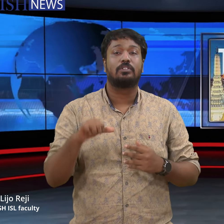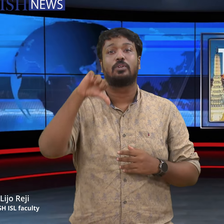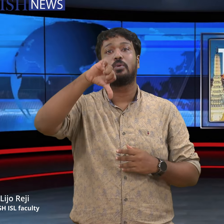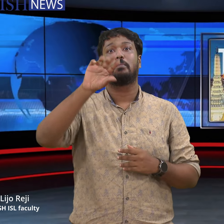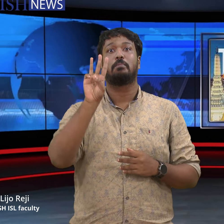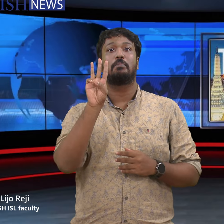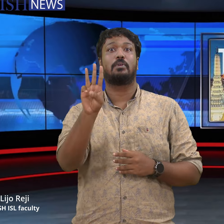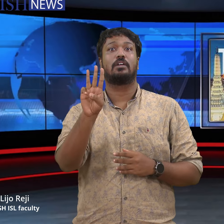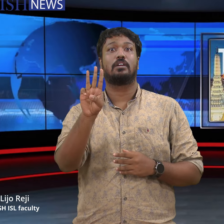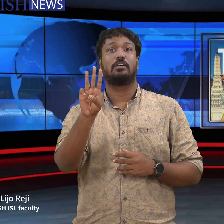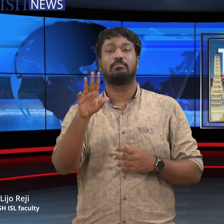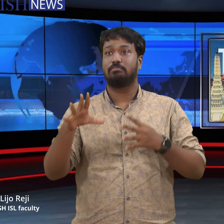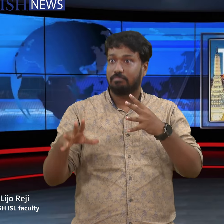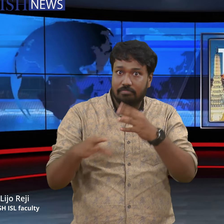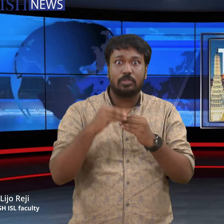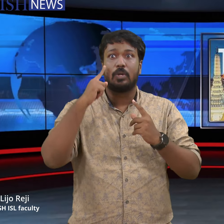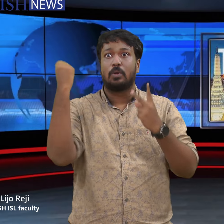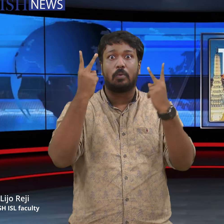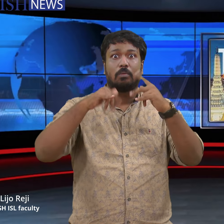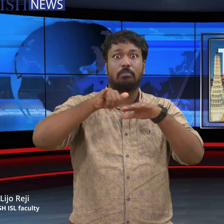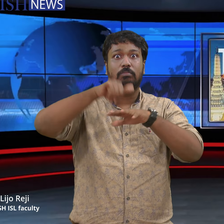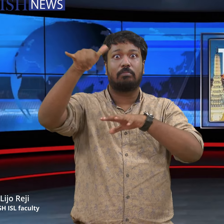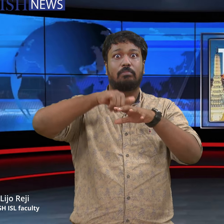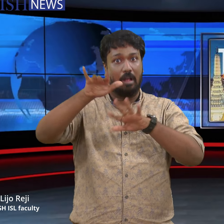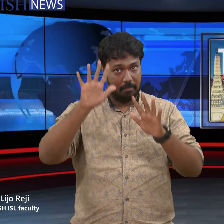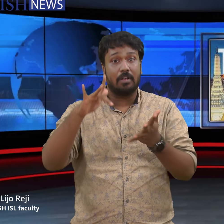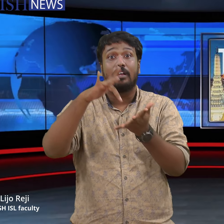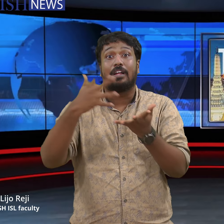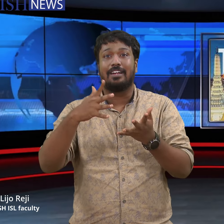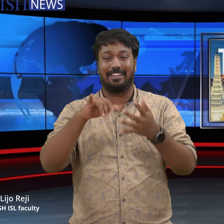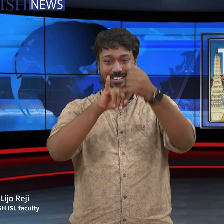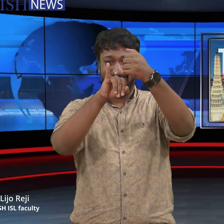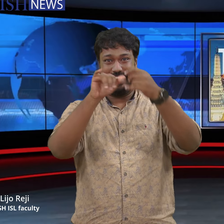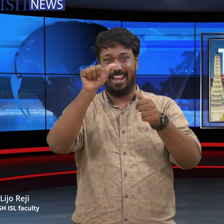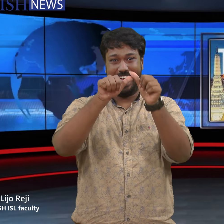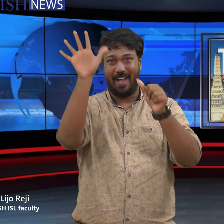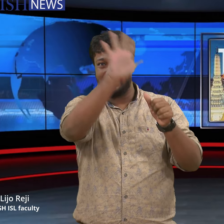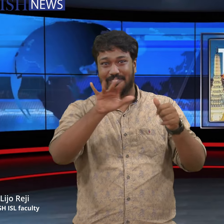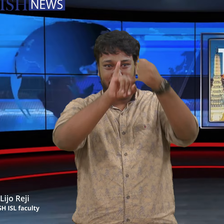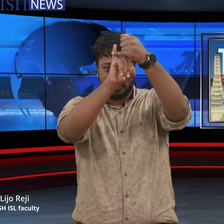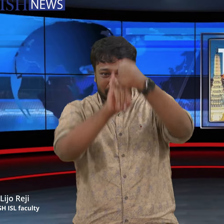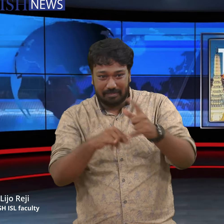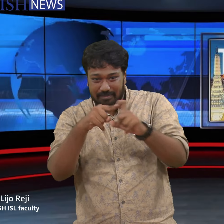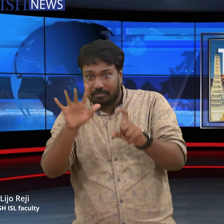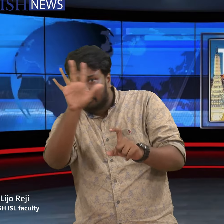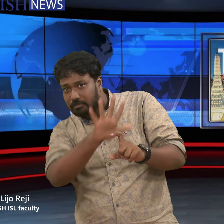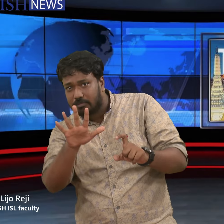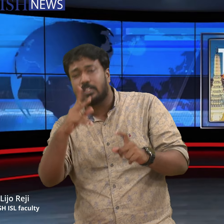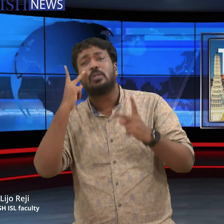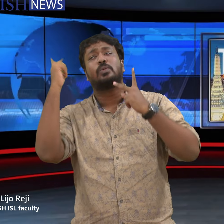without a visa, according to a BBC report. Tourism, a vital component of Thailand's economy, has struggled to